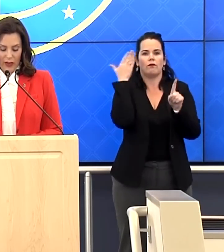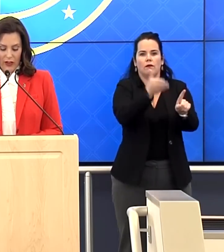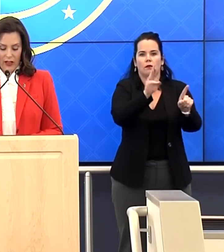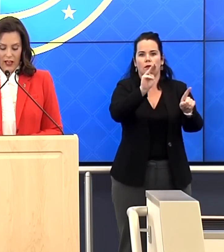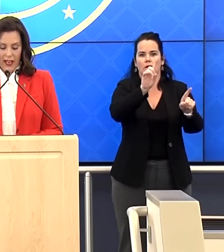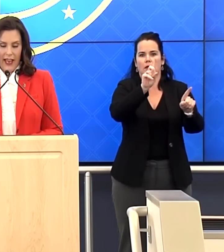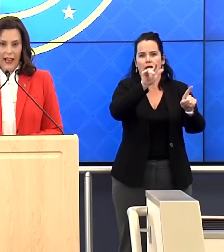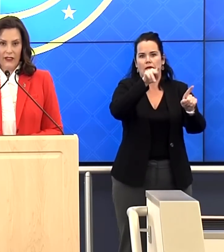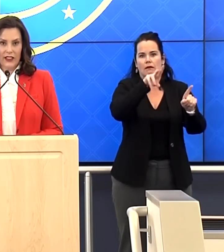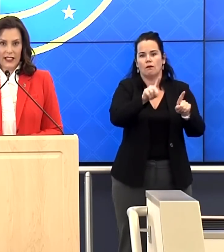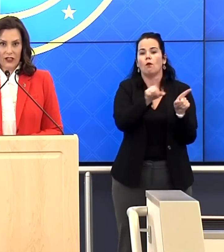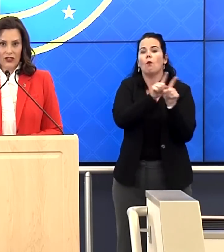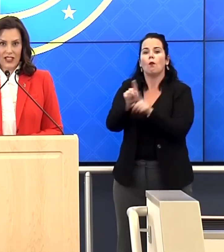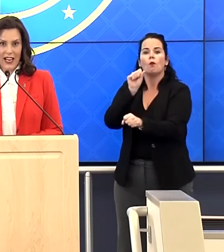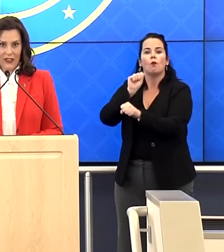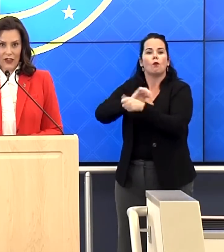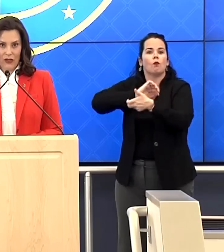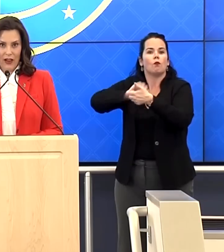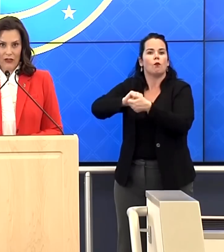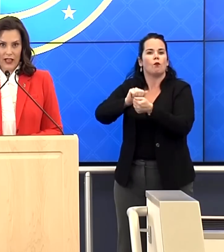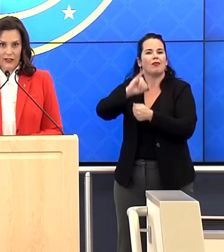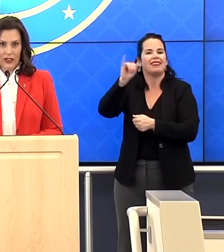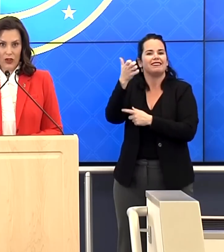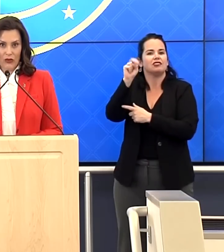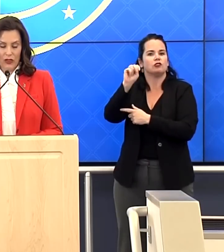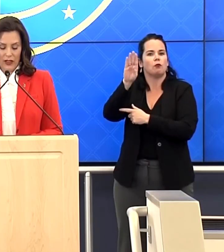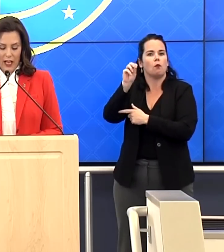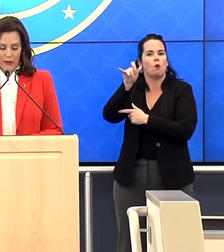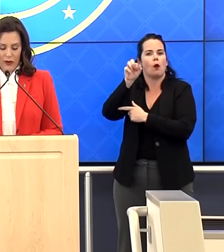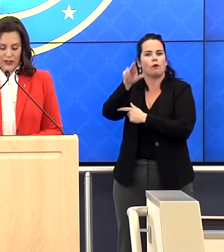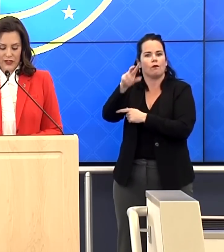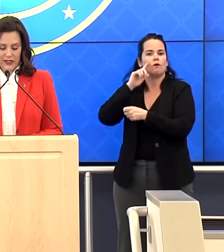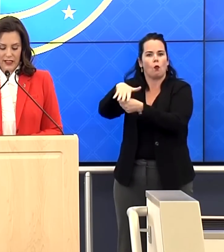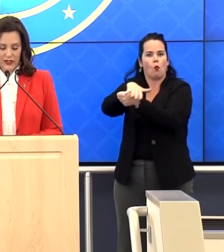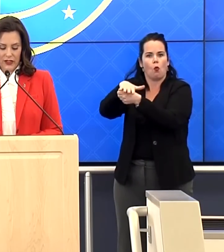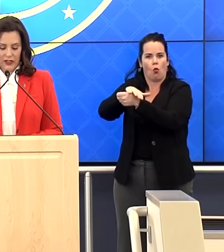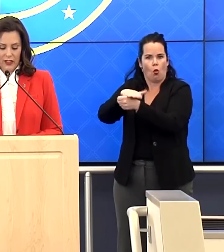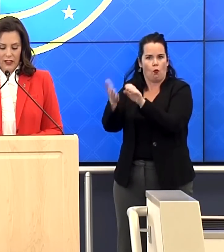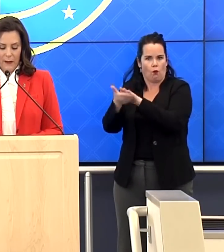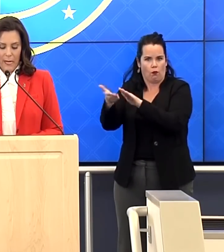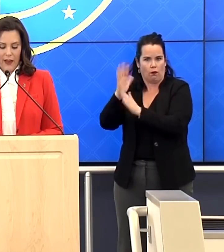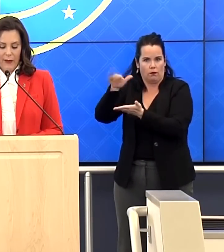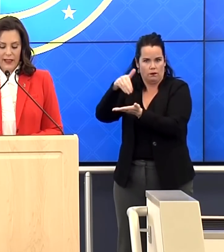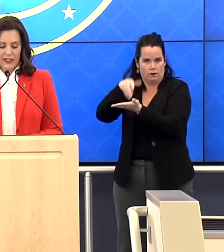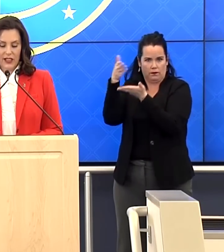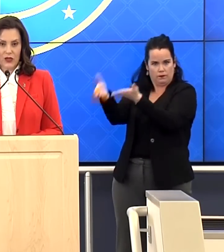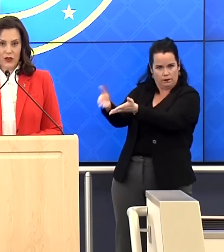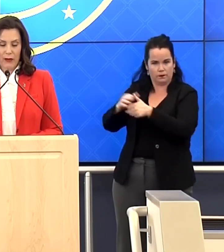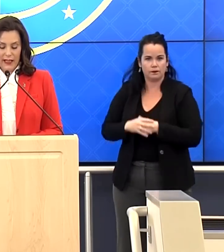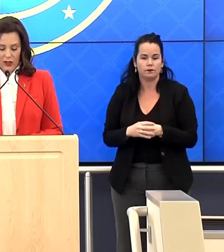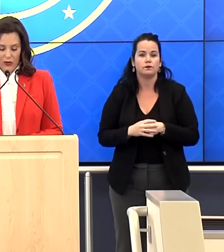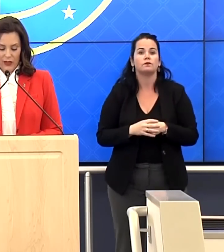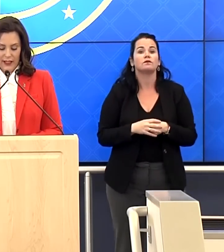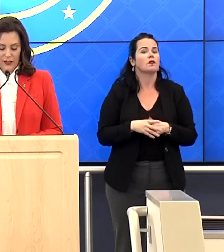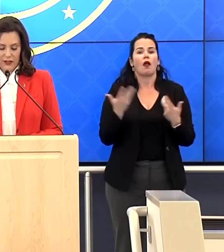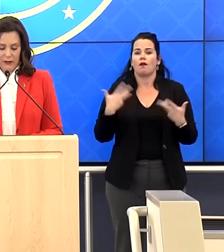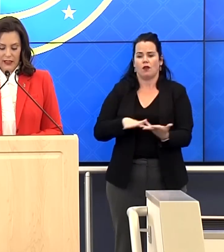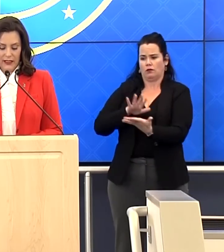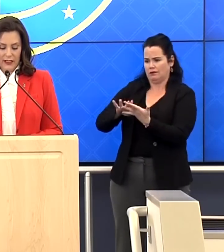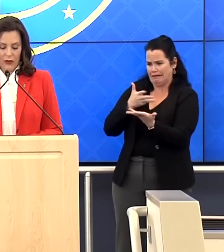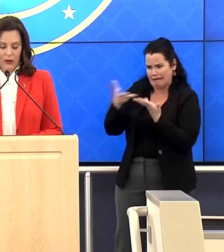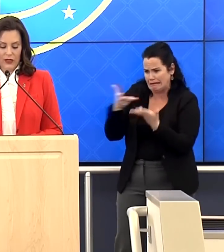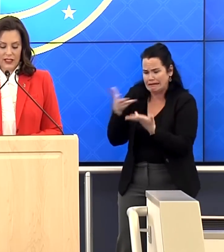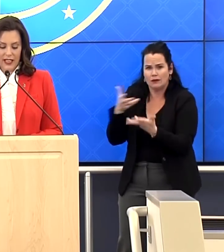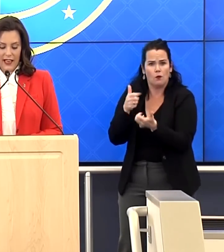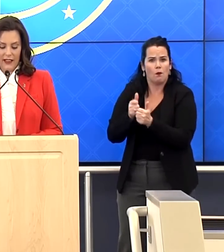Jen Boyer and the leaders on the ground at the local operations center. I've been in touch with many local leaders in